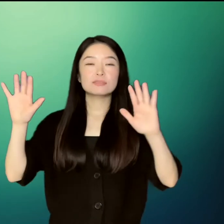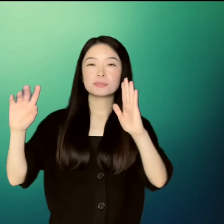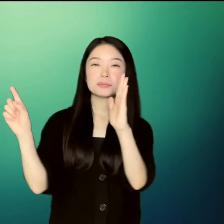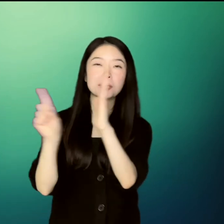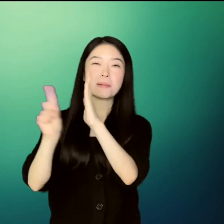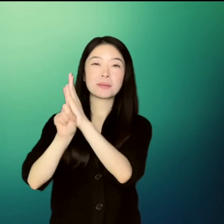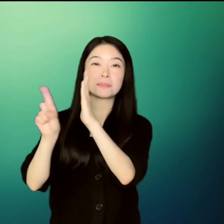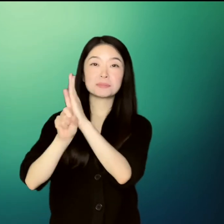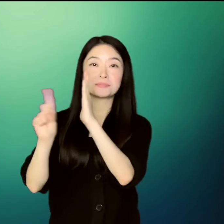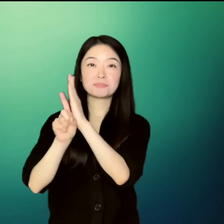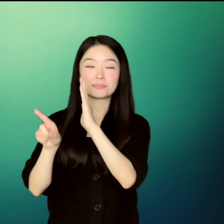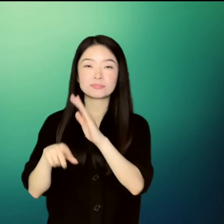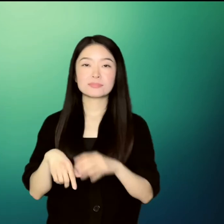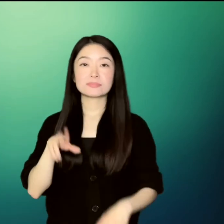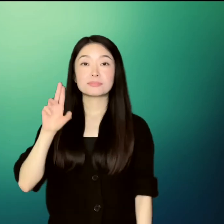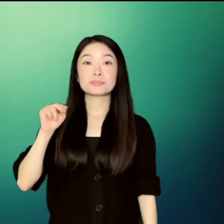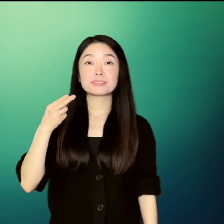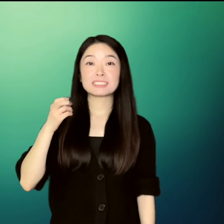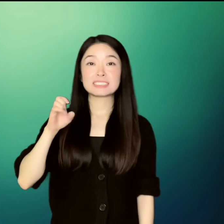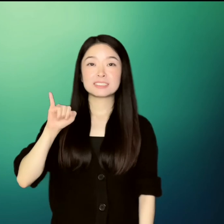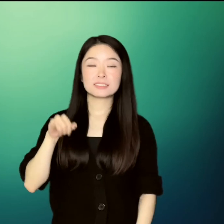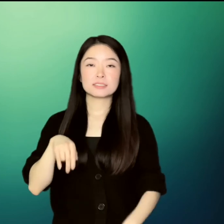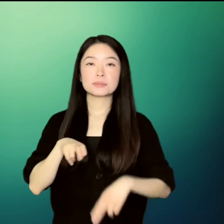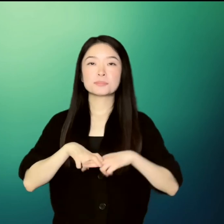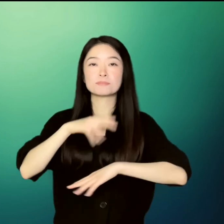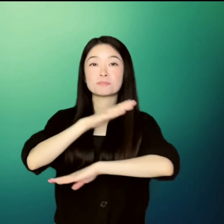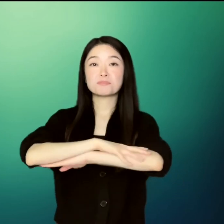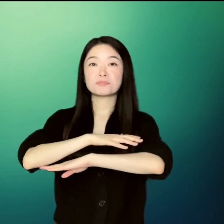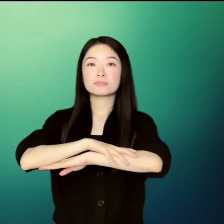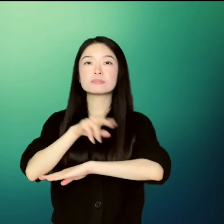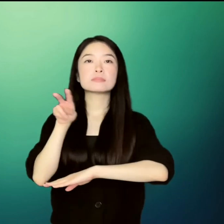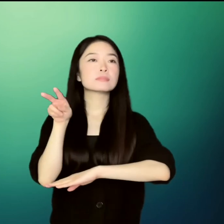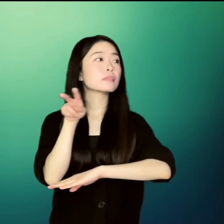At three o'clock, the bell rang for the end of the school day.